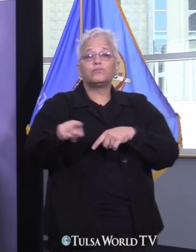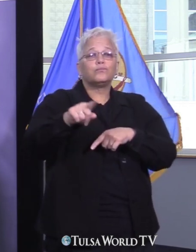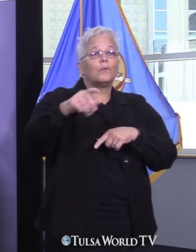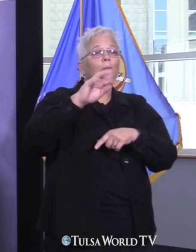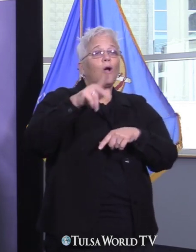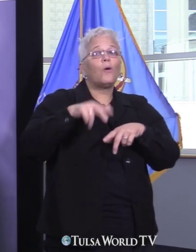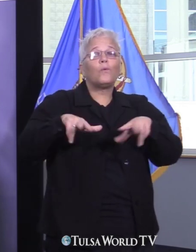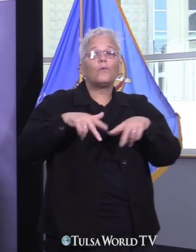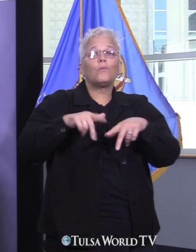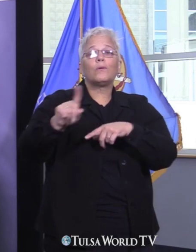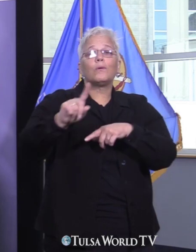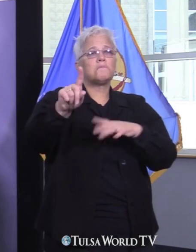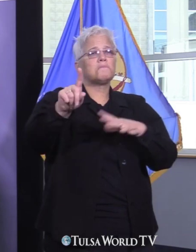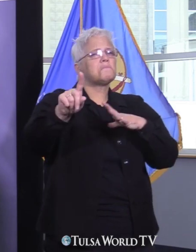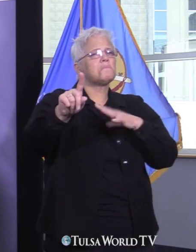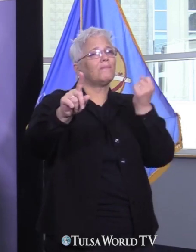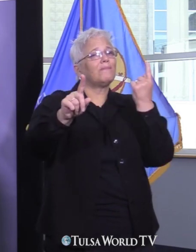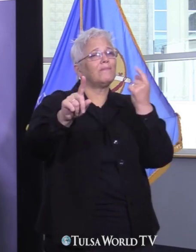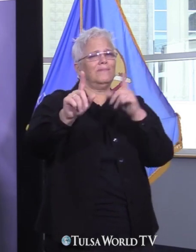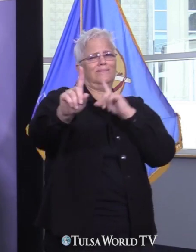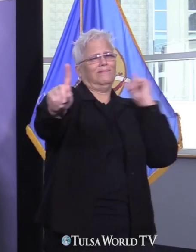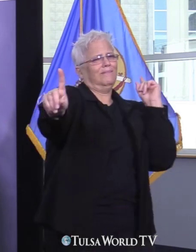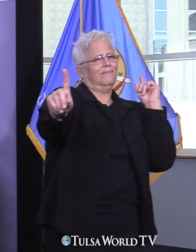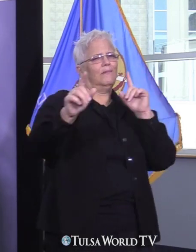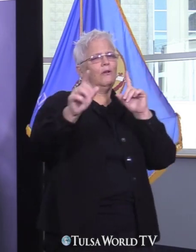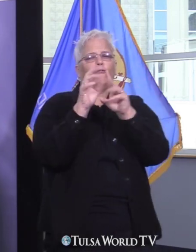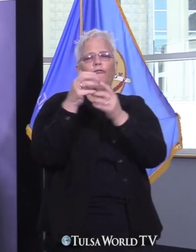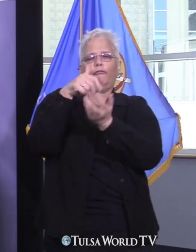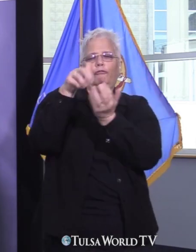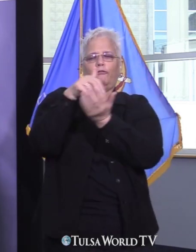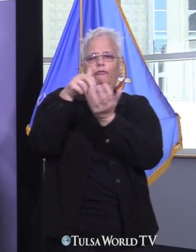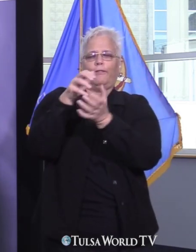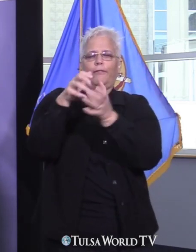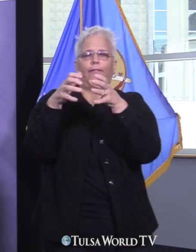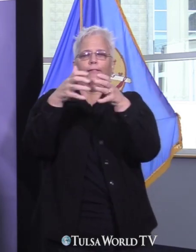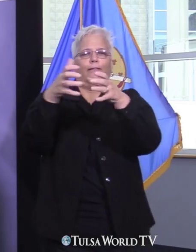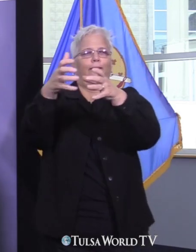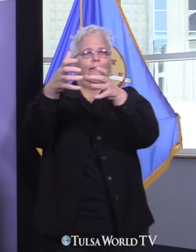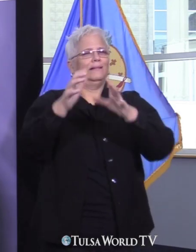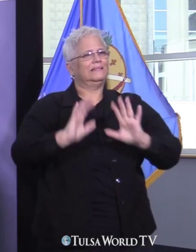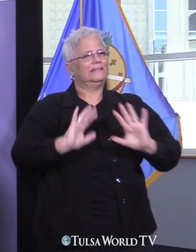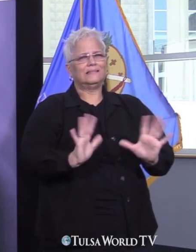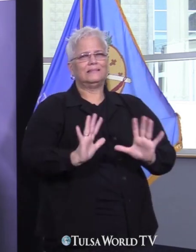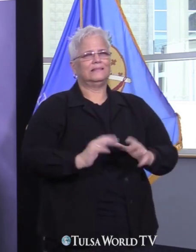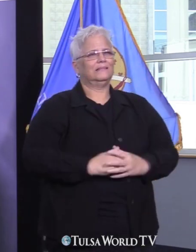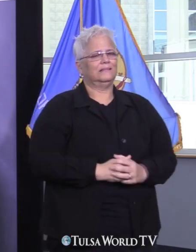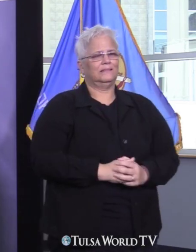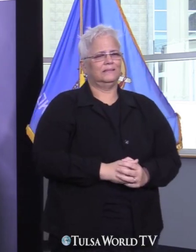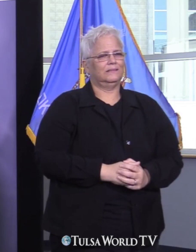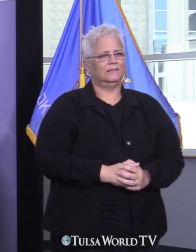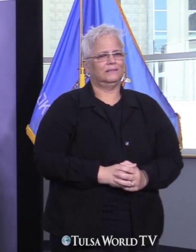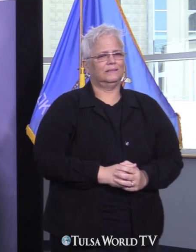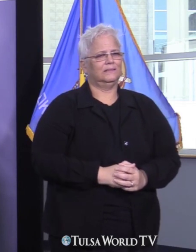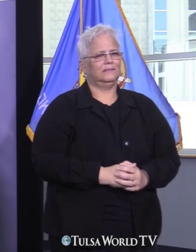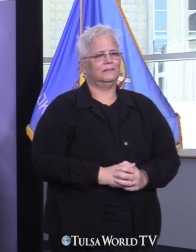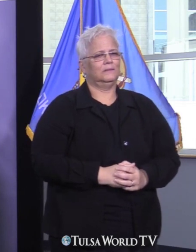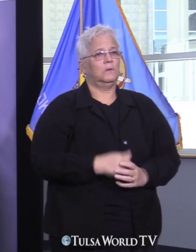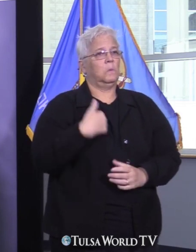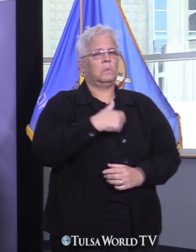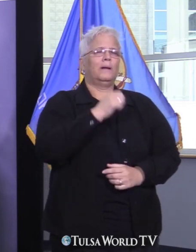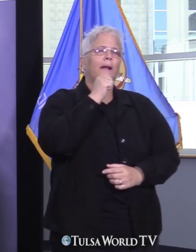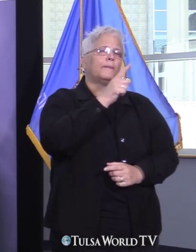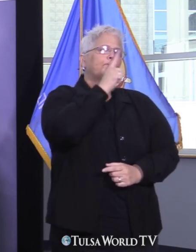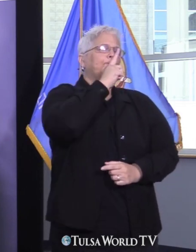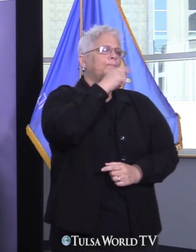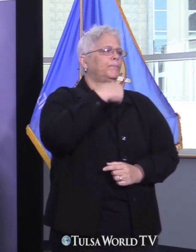officers to stand next to a playground and make sure you don't put your kids on it. But what I would ask all parents to be aware of is that the city of Tulsa